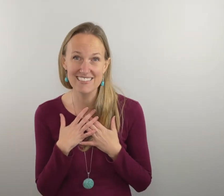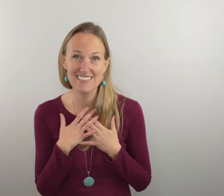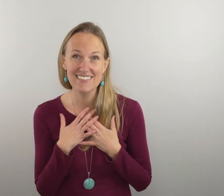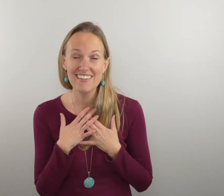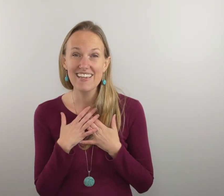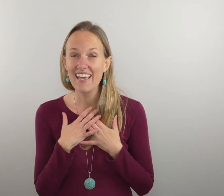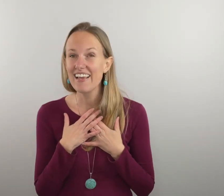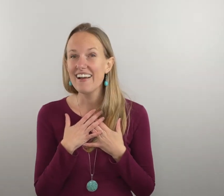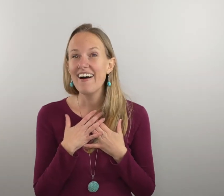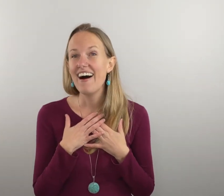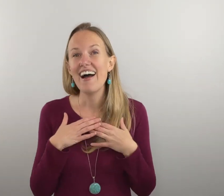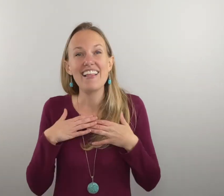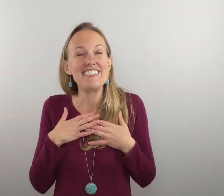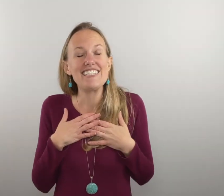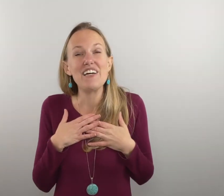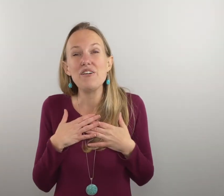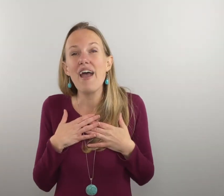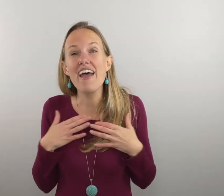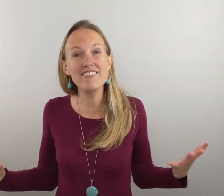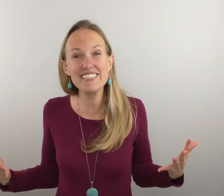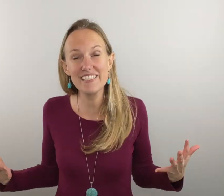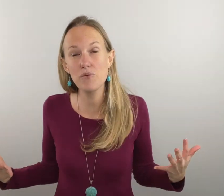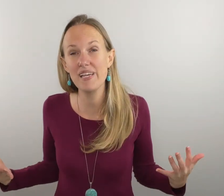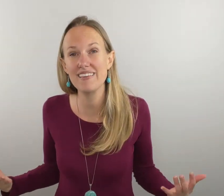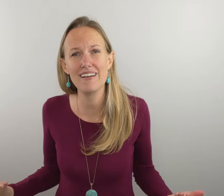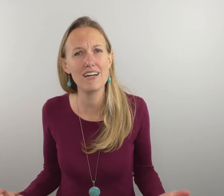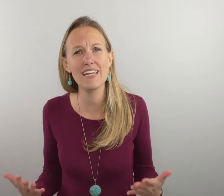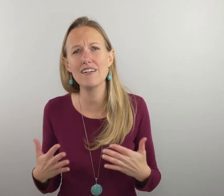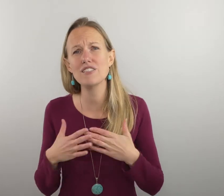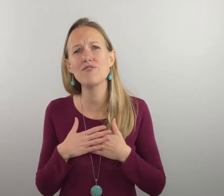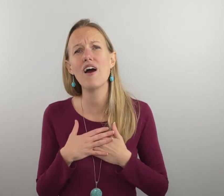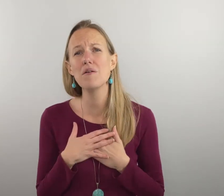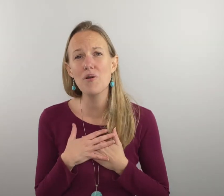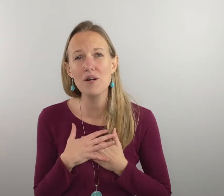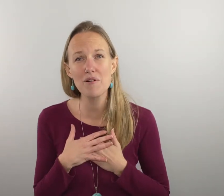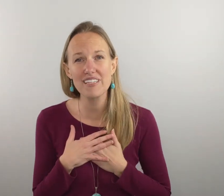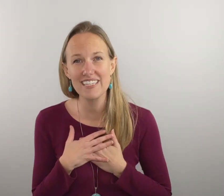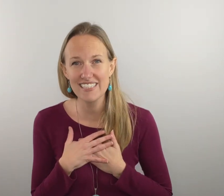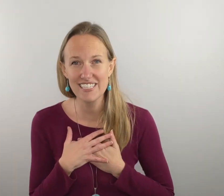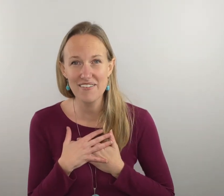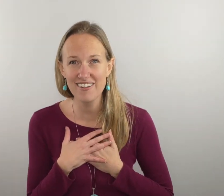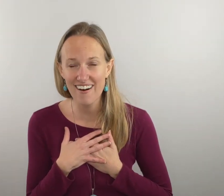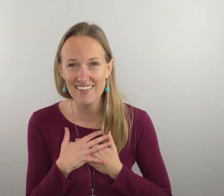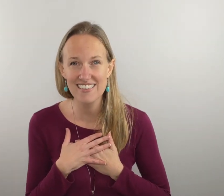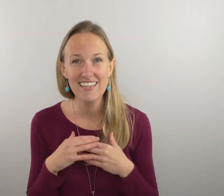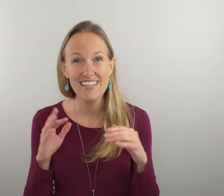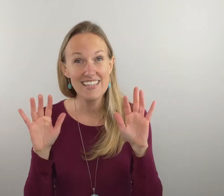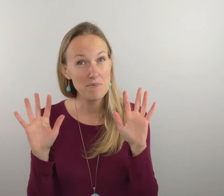hey i like to tell you every single week that god cares far more about the condition of your heart than the